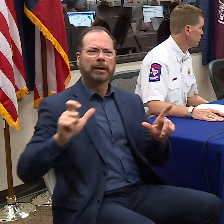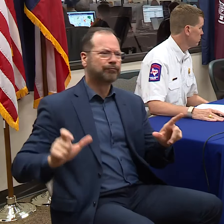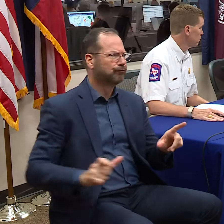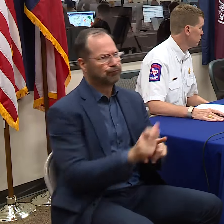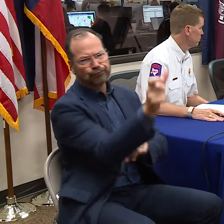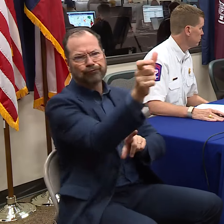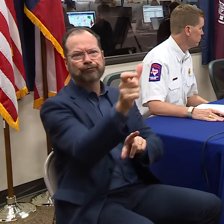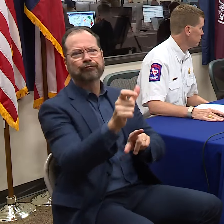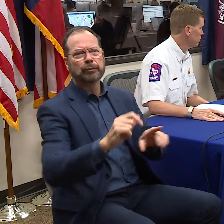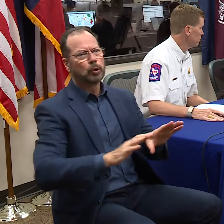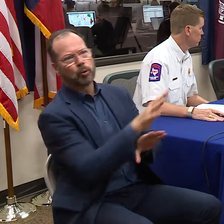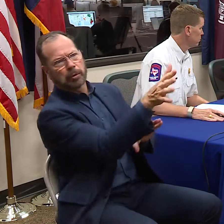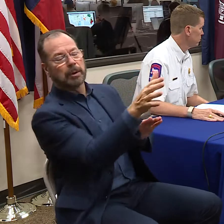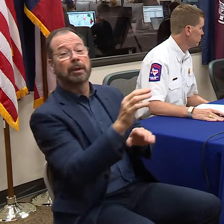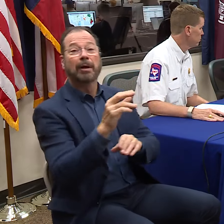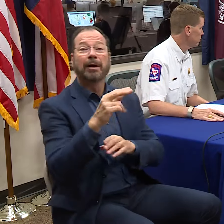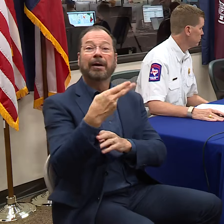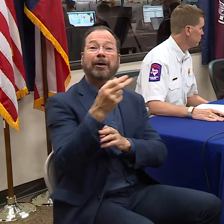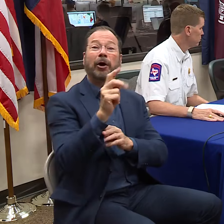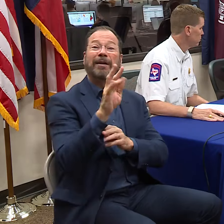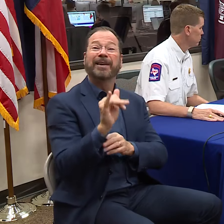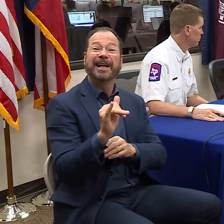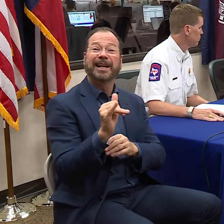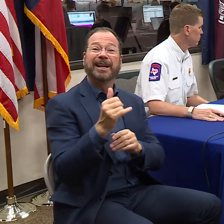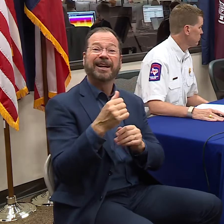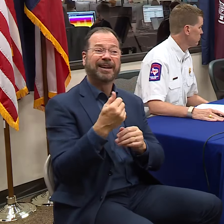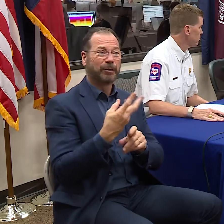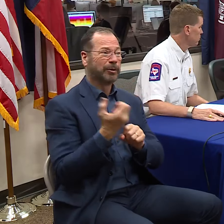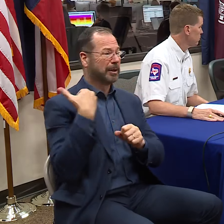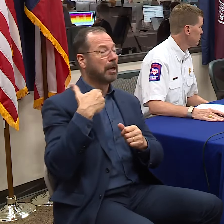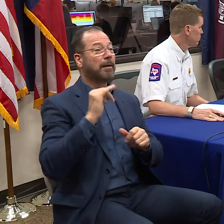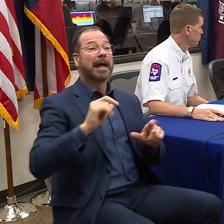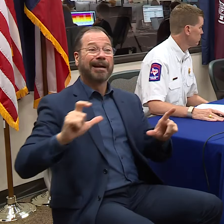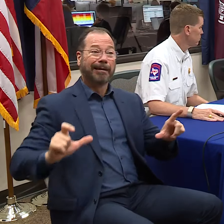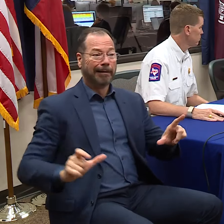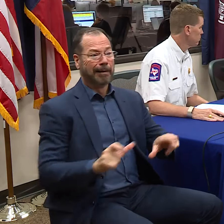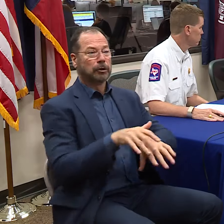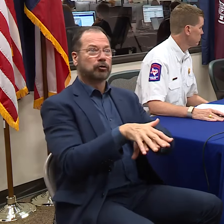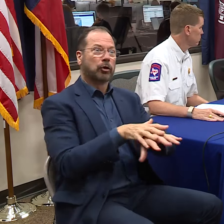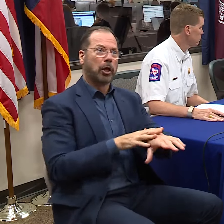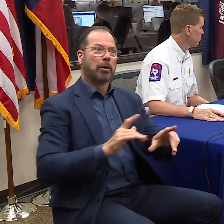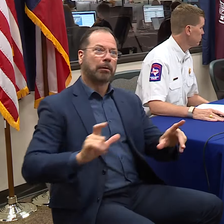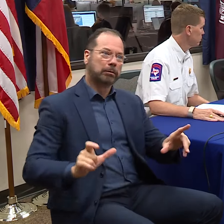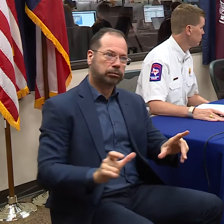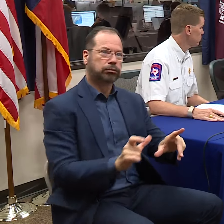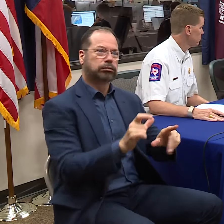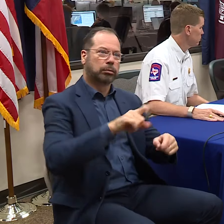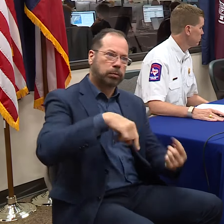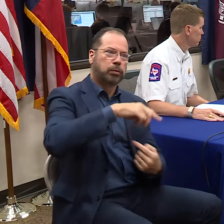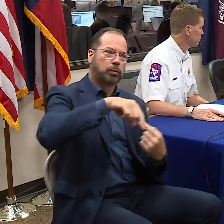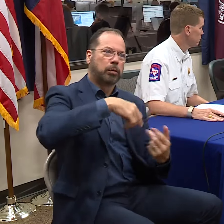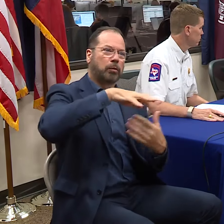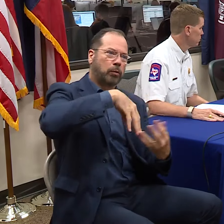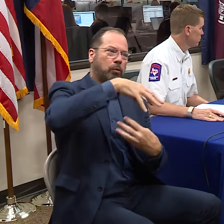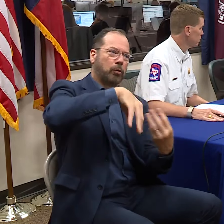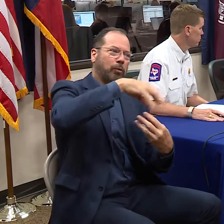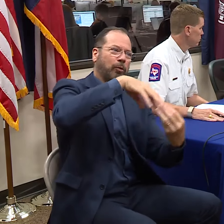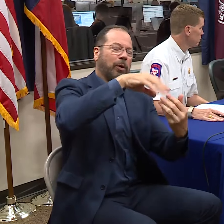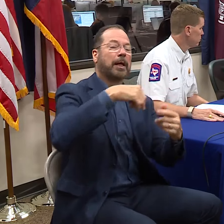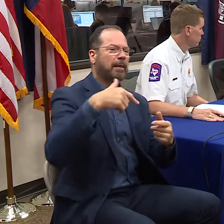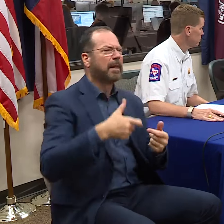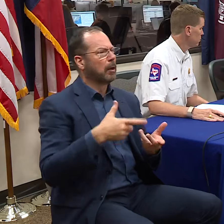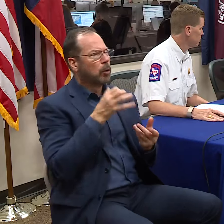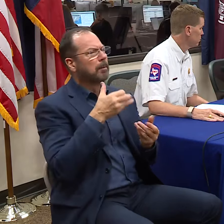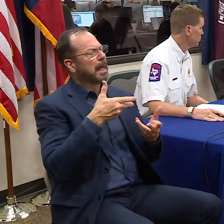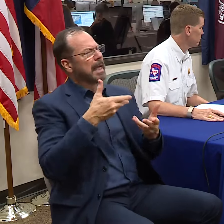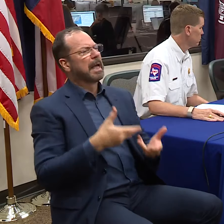state. If you'll remember Harvey many years ago, that storm hung around for days at a time because it slowed down, dumping rain on rain and rain. This will be a heavy